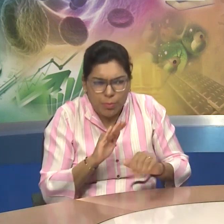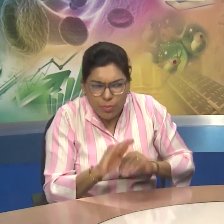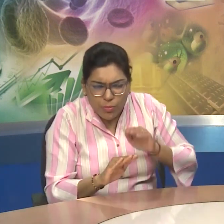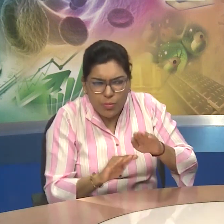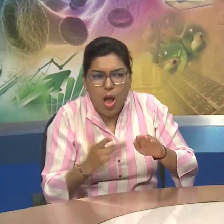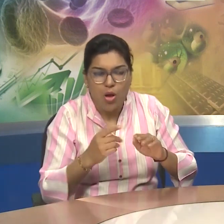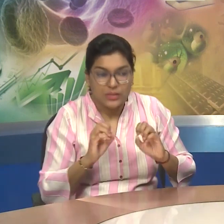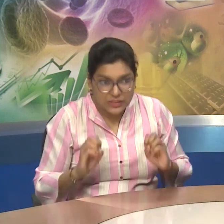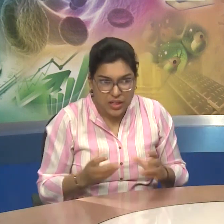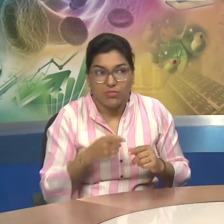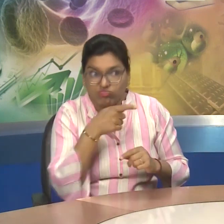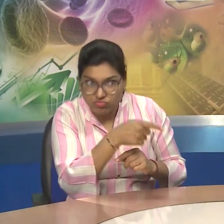Of The Subject